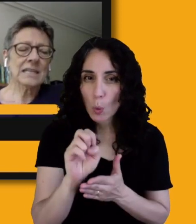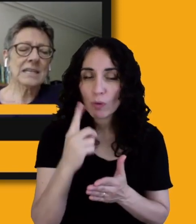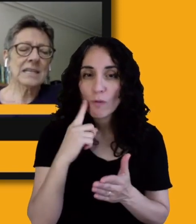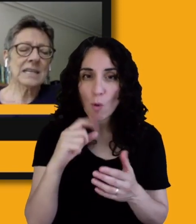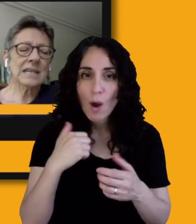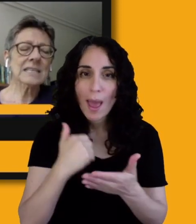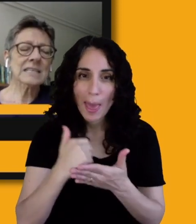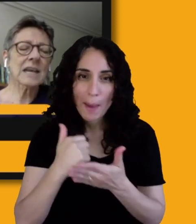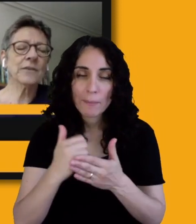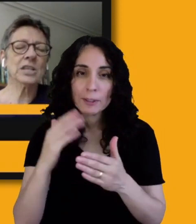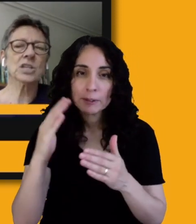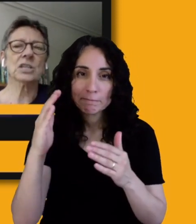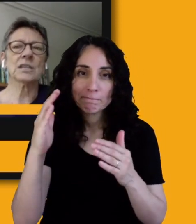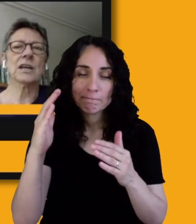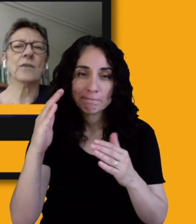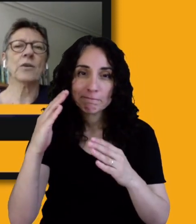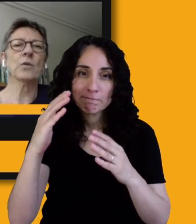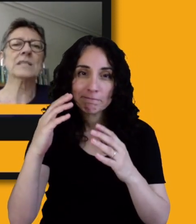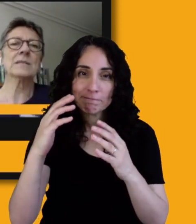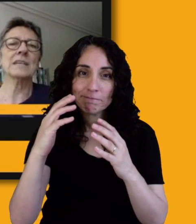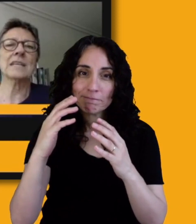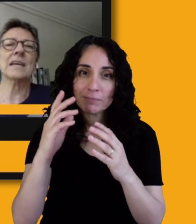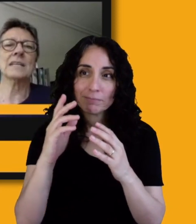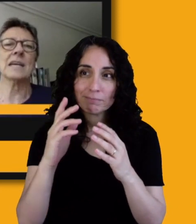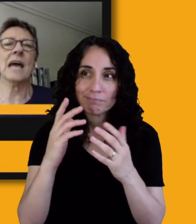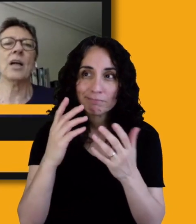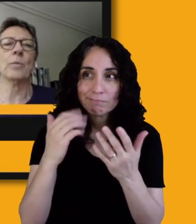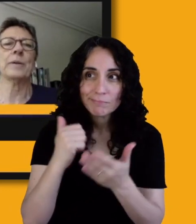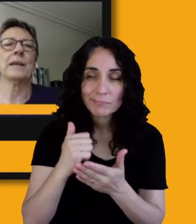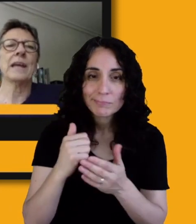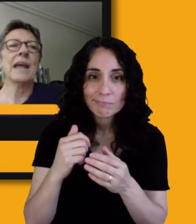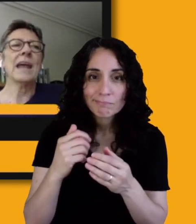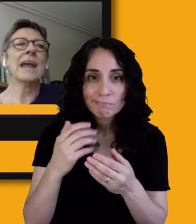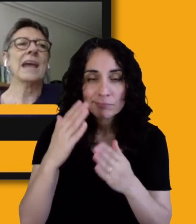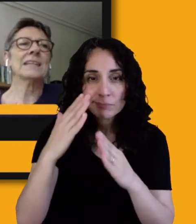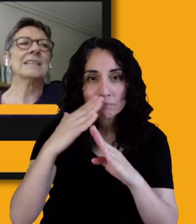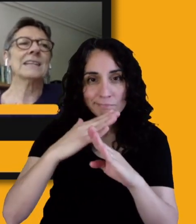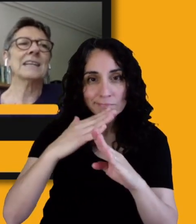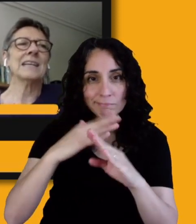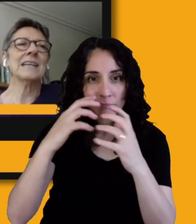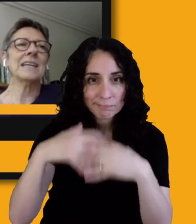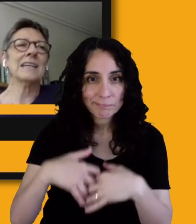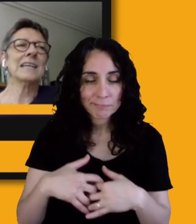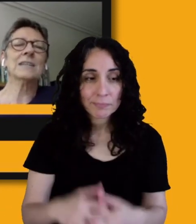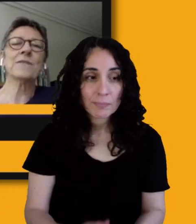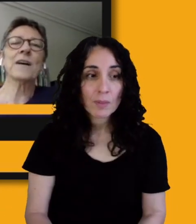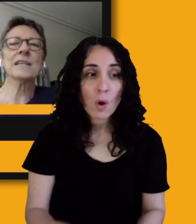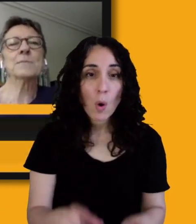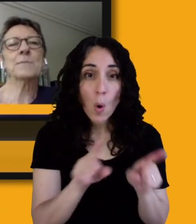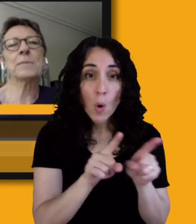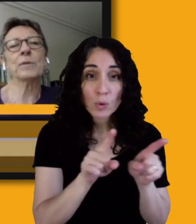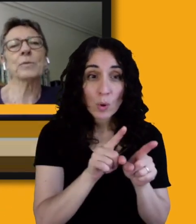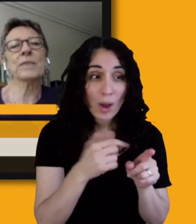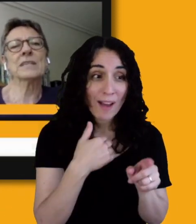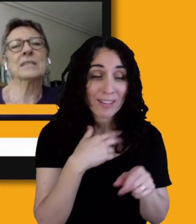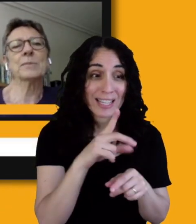it has a definition of who it's intended to help. And it defines people with a disability